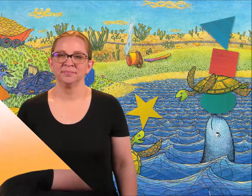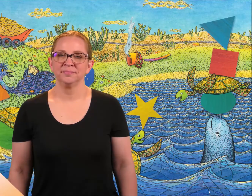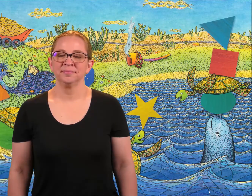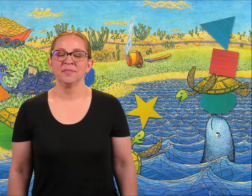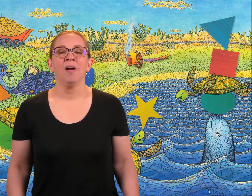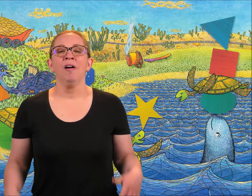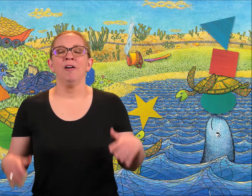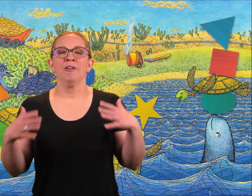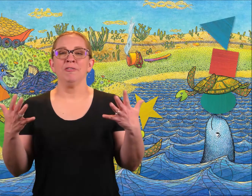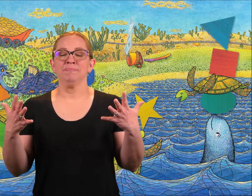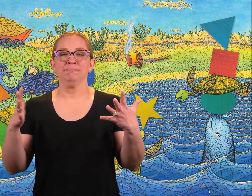here?